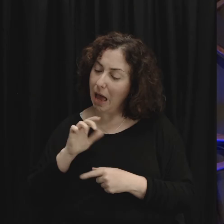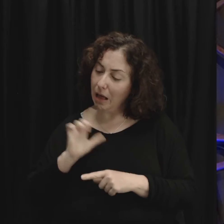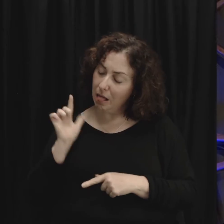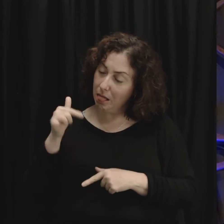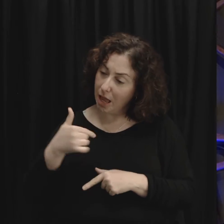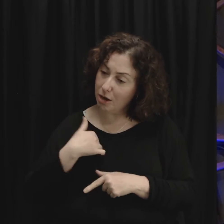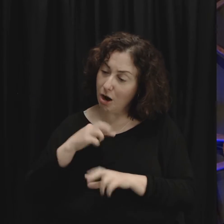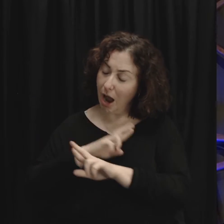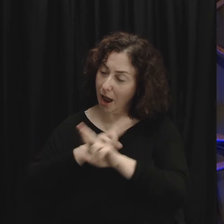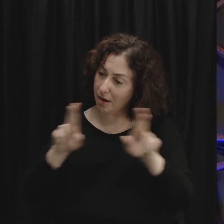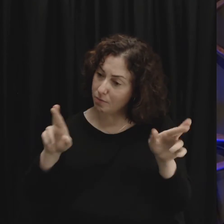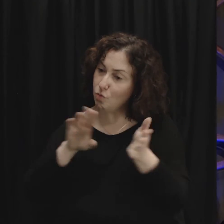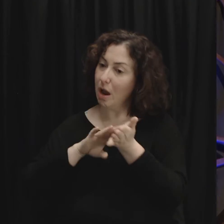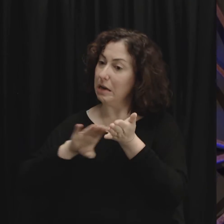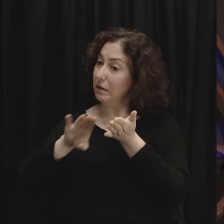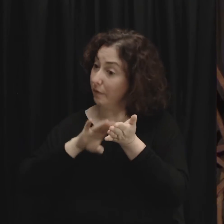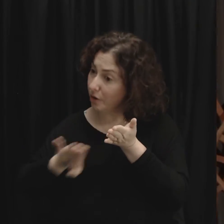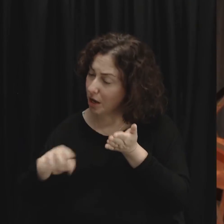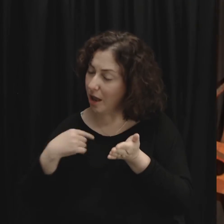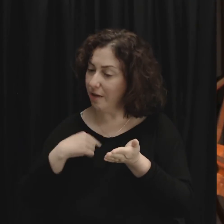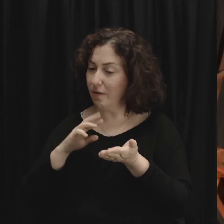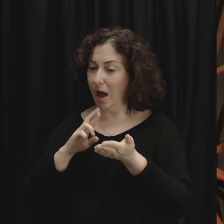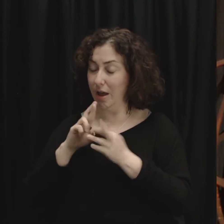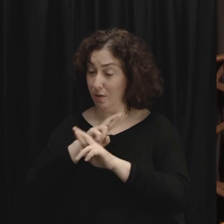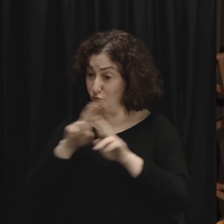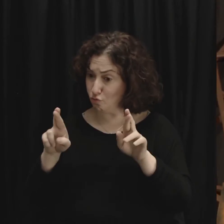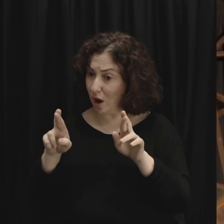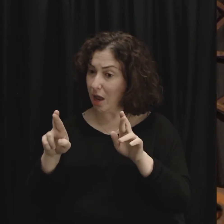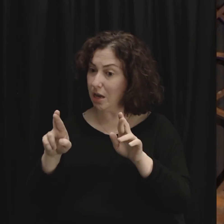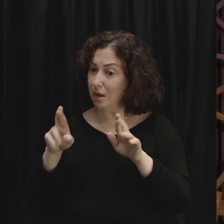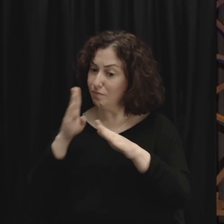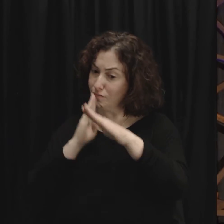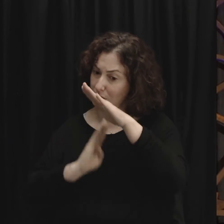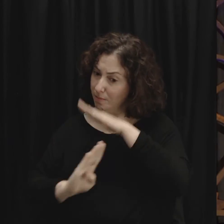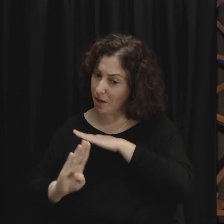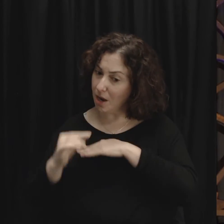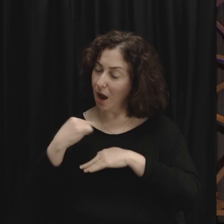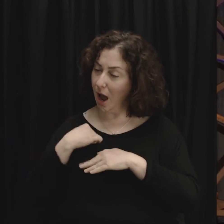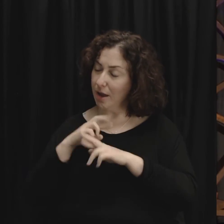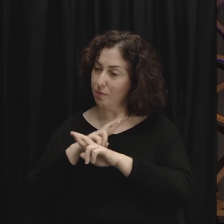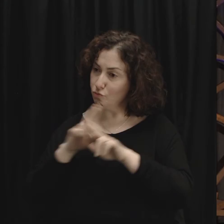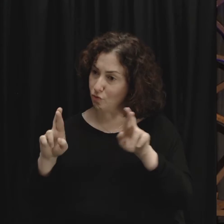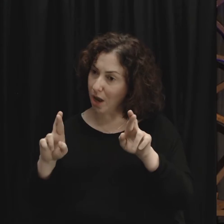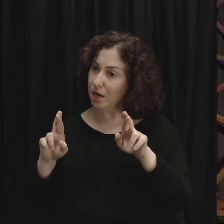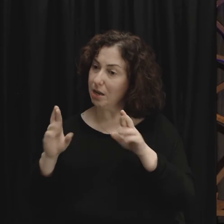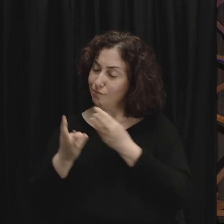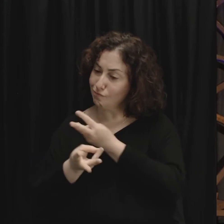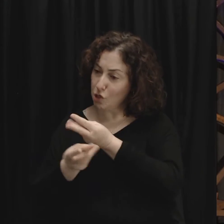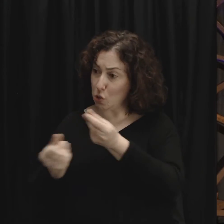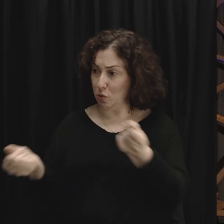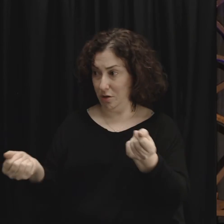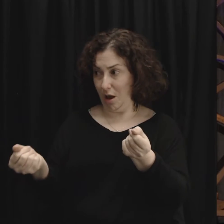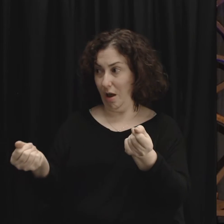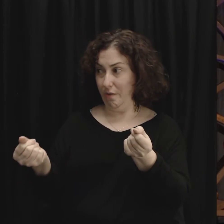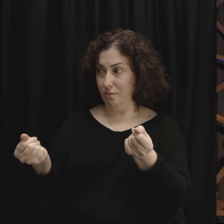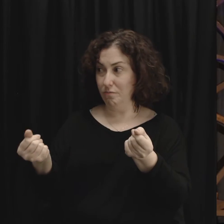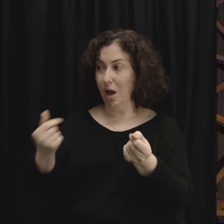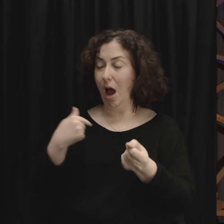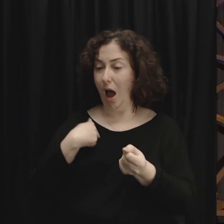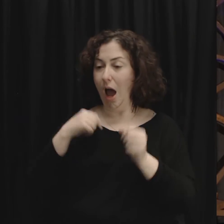forgiveness I will be in a posture of humility I will be in a posture of peacemaking because that's I can control all of that